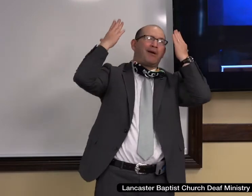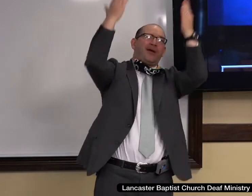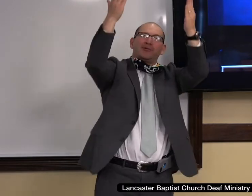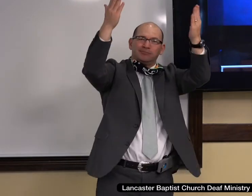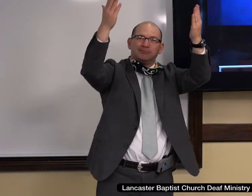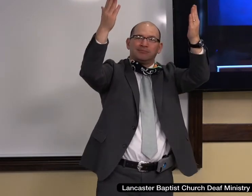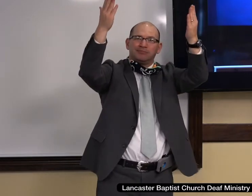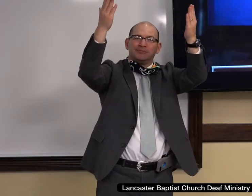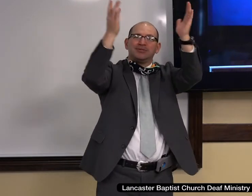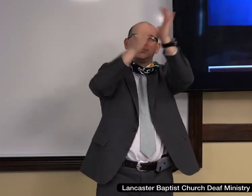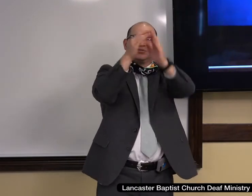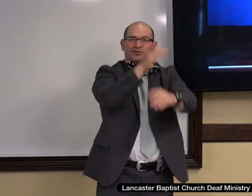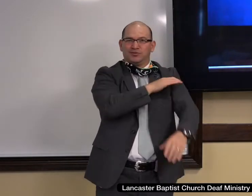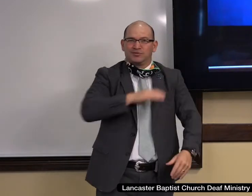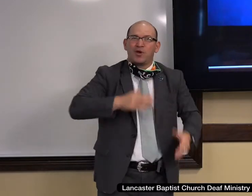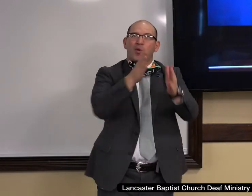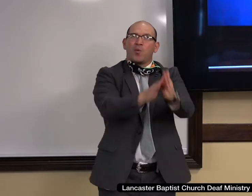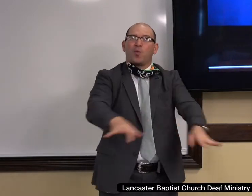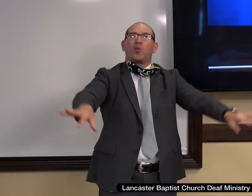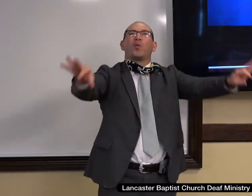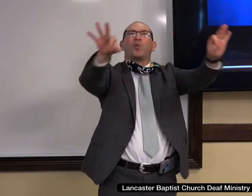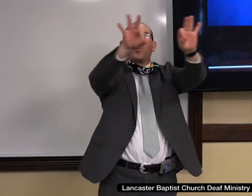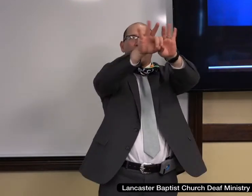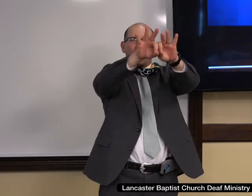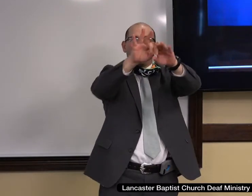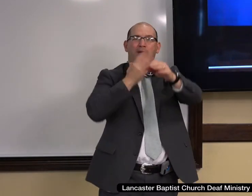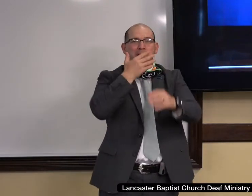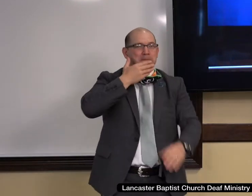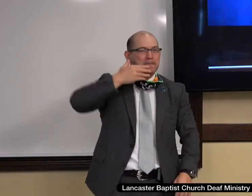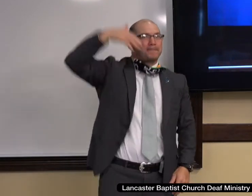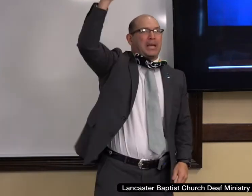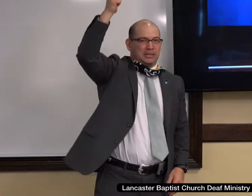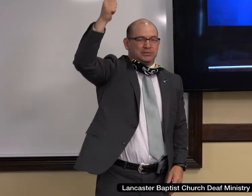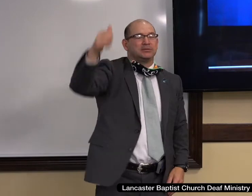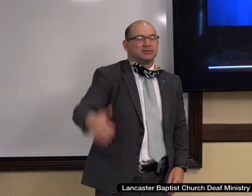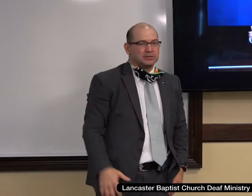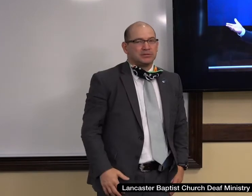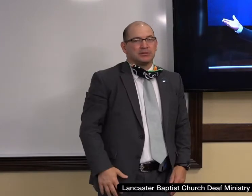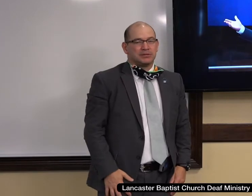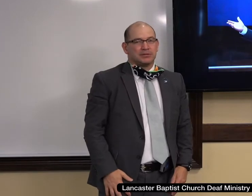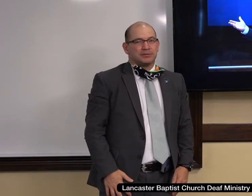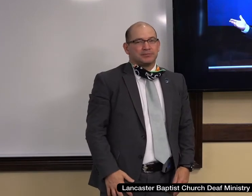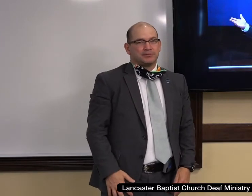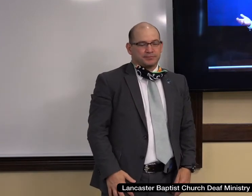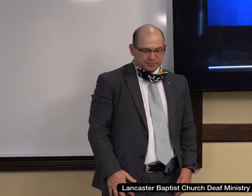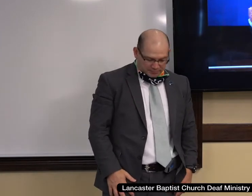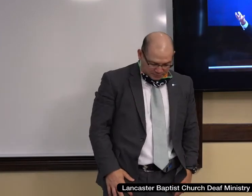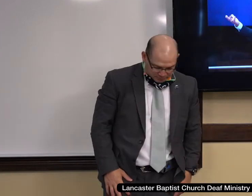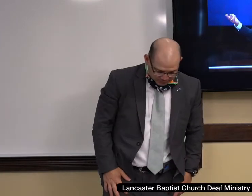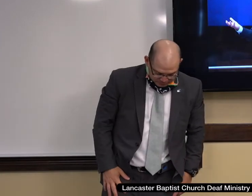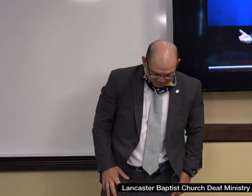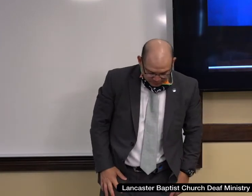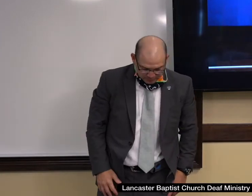Jesus Christ is worthy of our very best. So this is what we're going to learn.